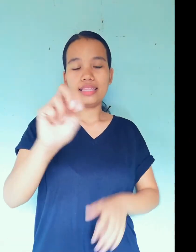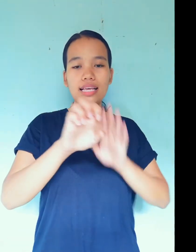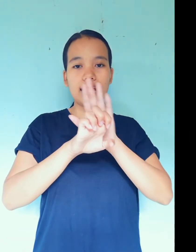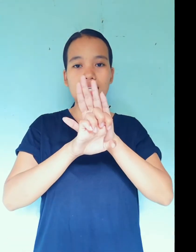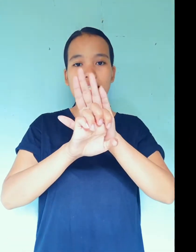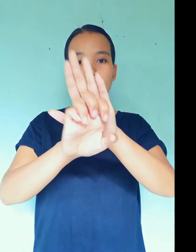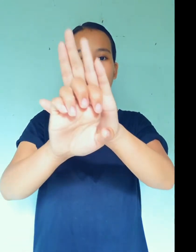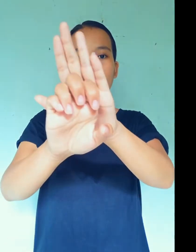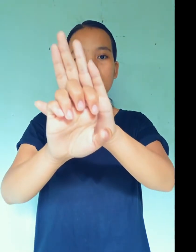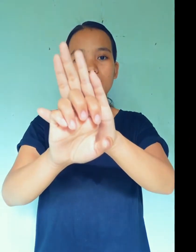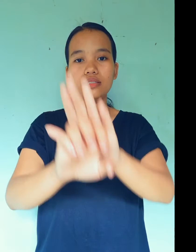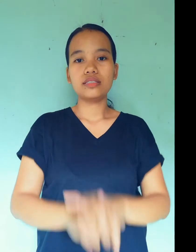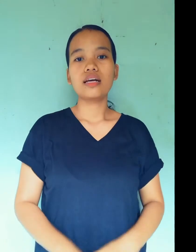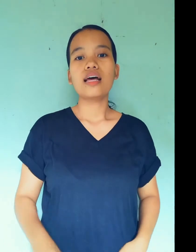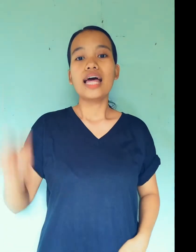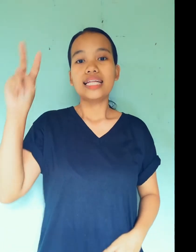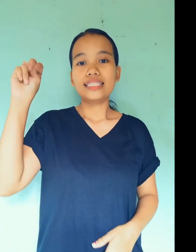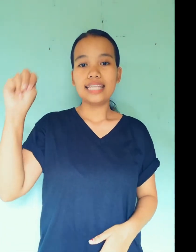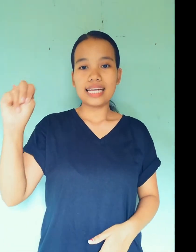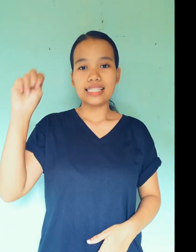example, nest.